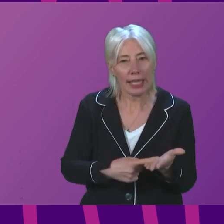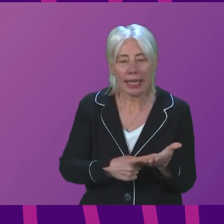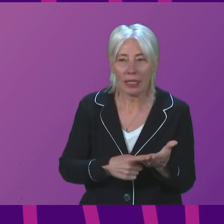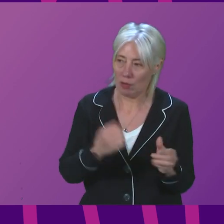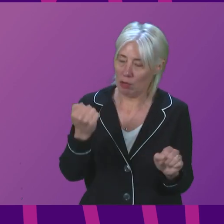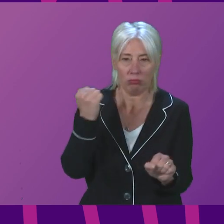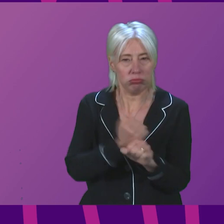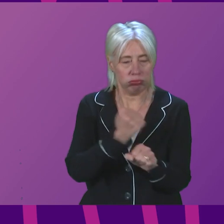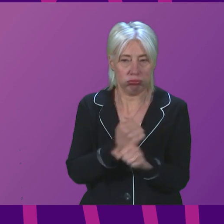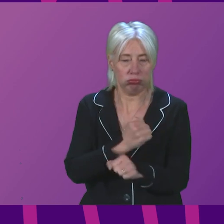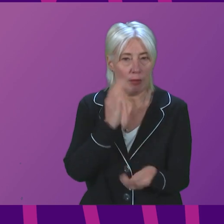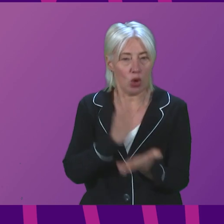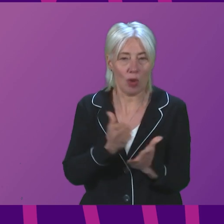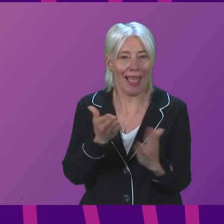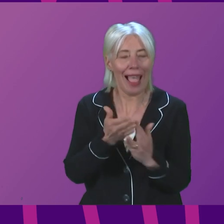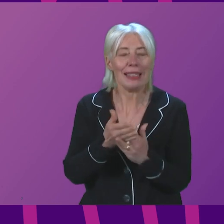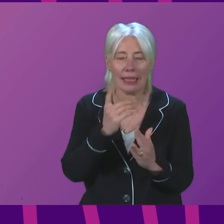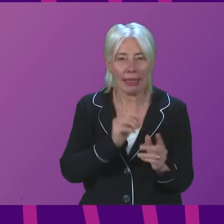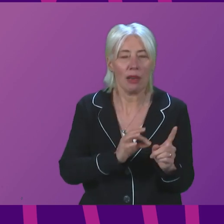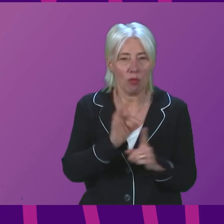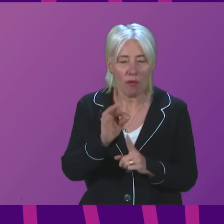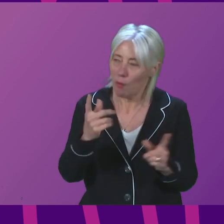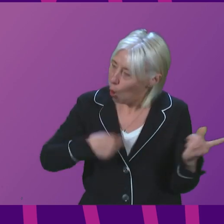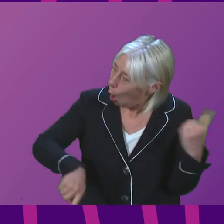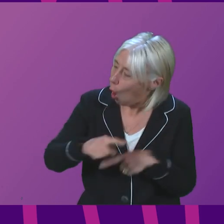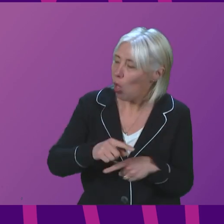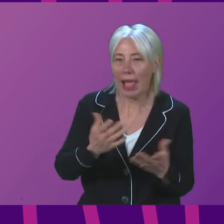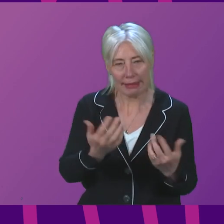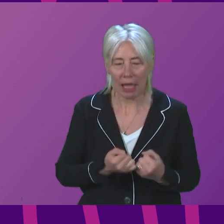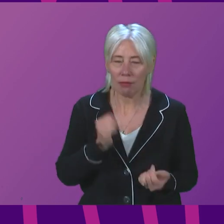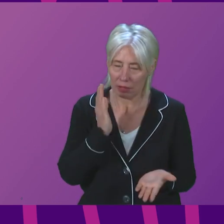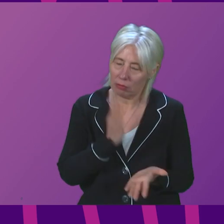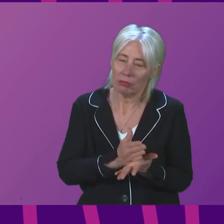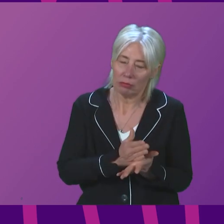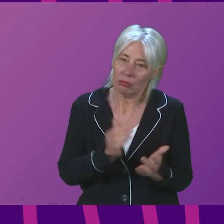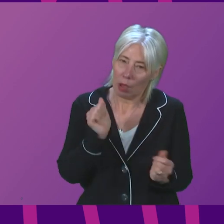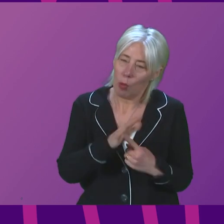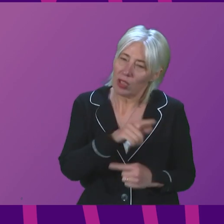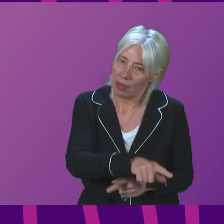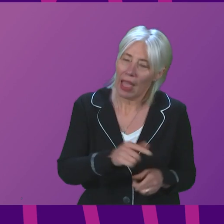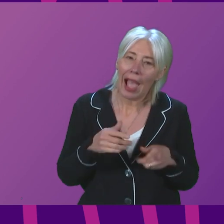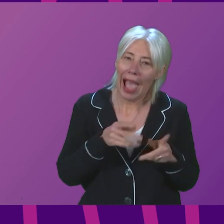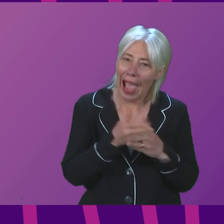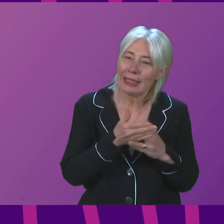indeed support that access which all of us accept and agree is extremely important. Natalie Dawn Thank